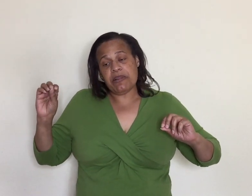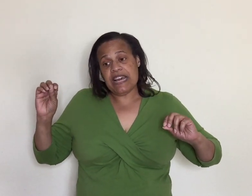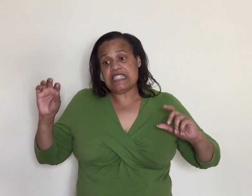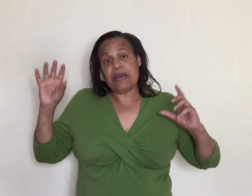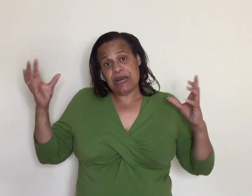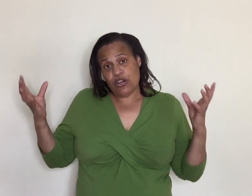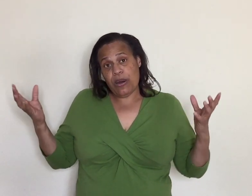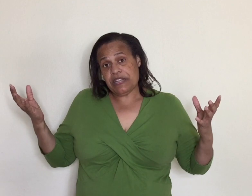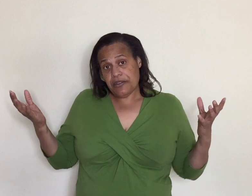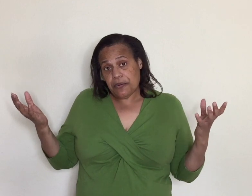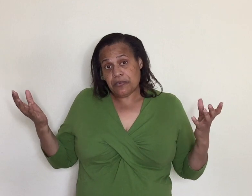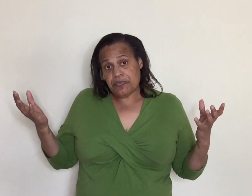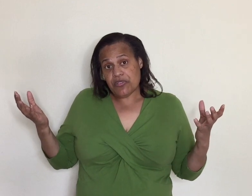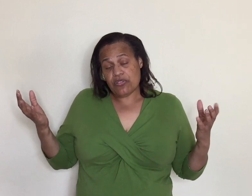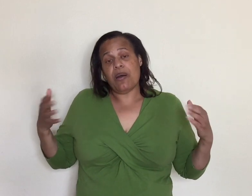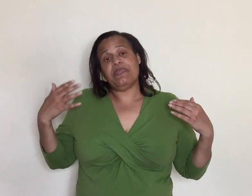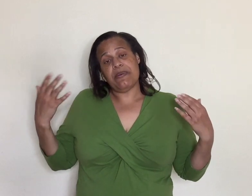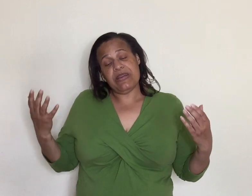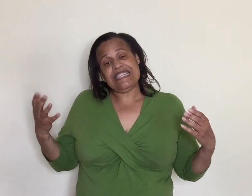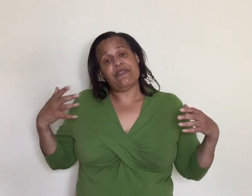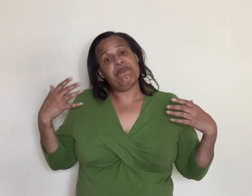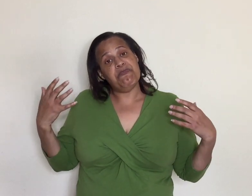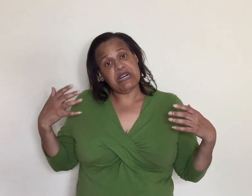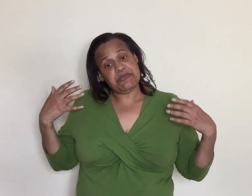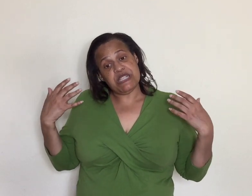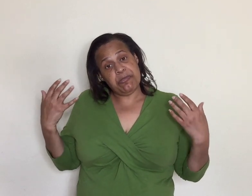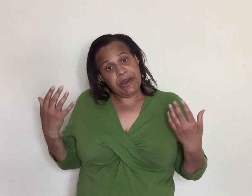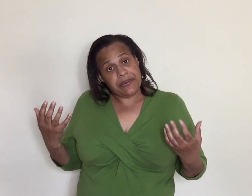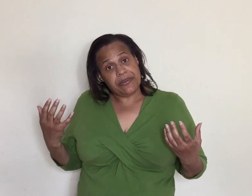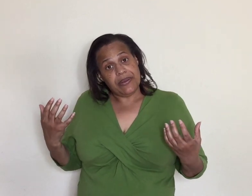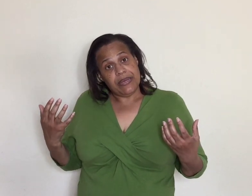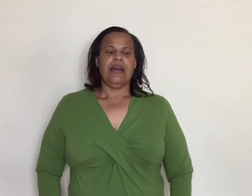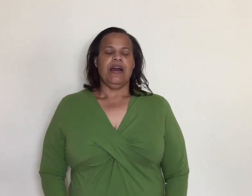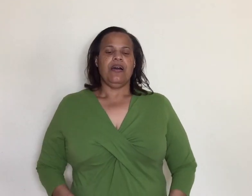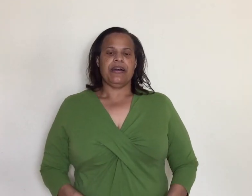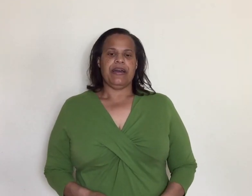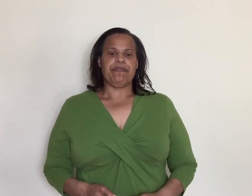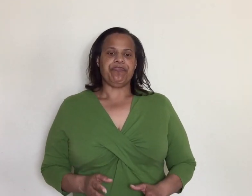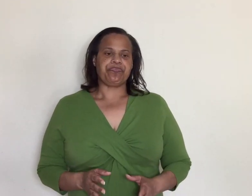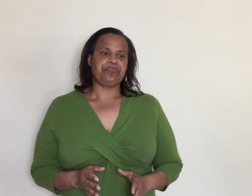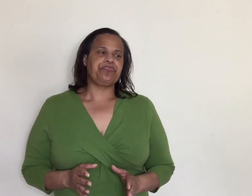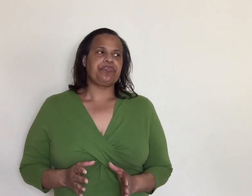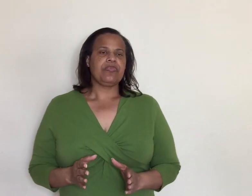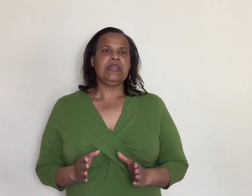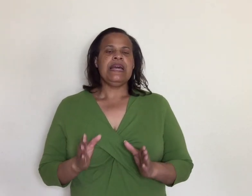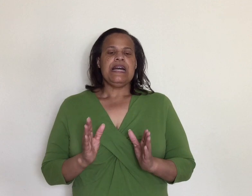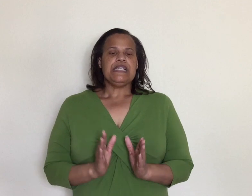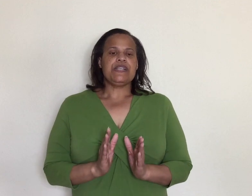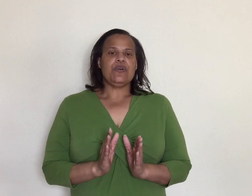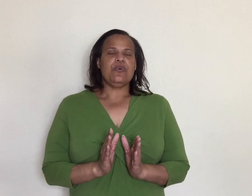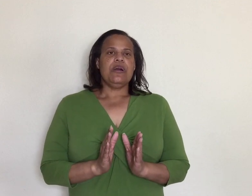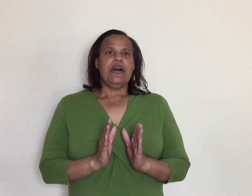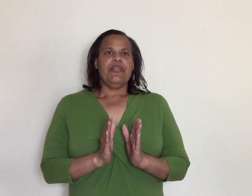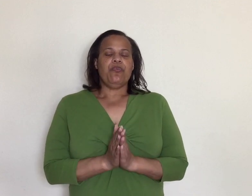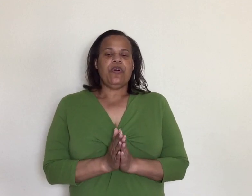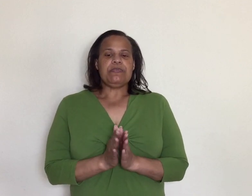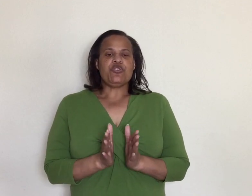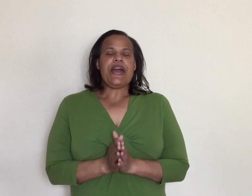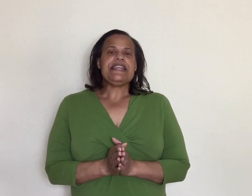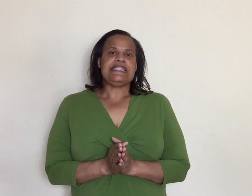couple of days and they back and go out the door so that means they're much much better okay so what I'm trying to